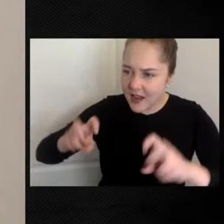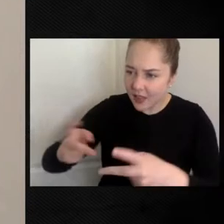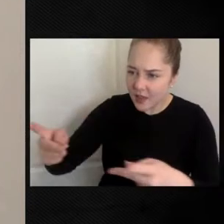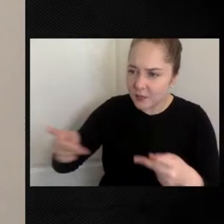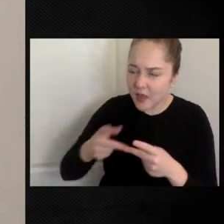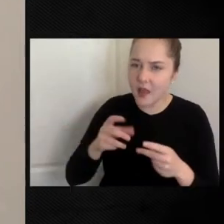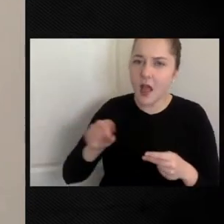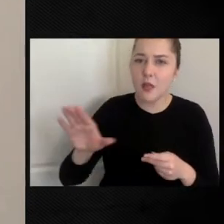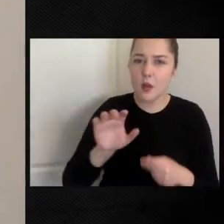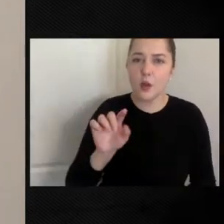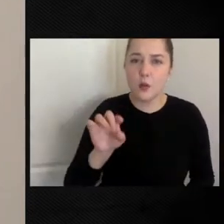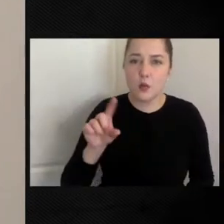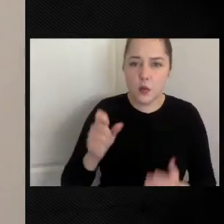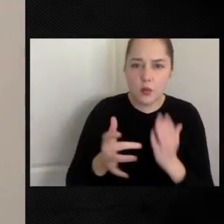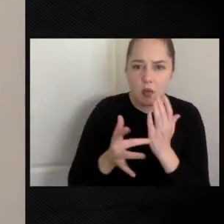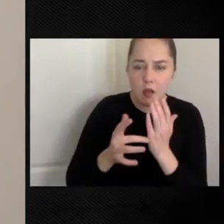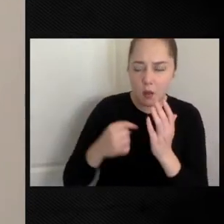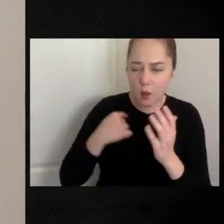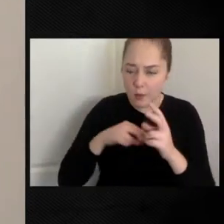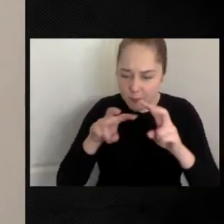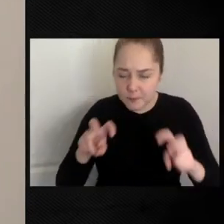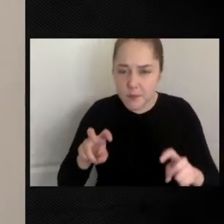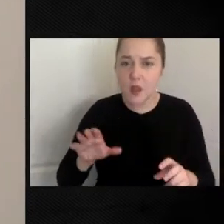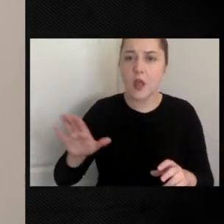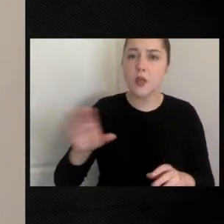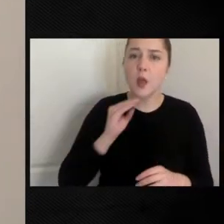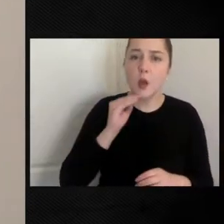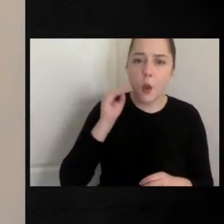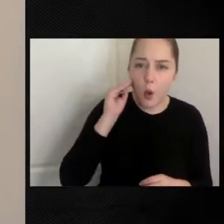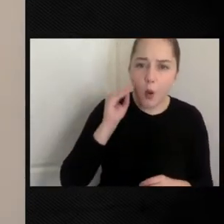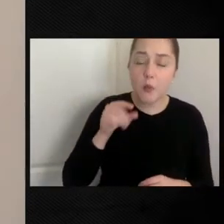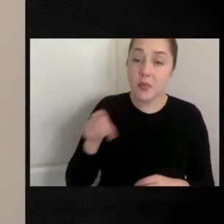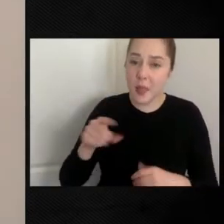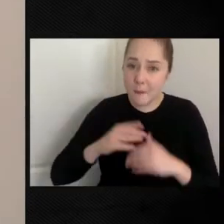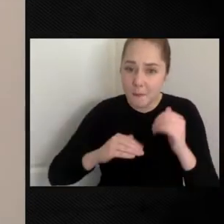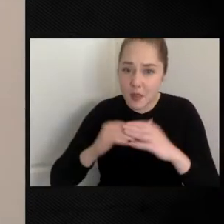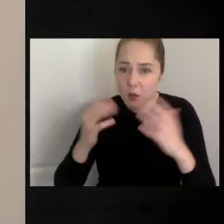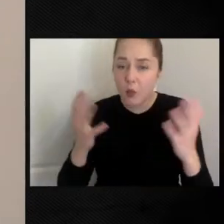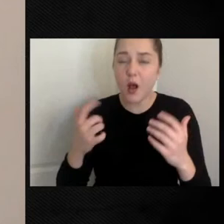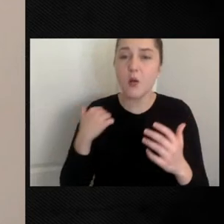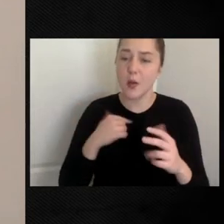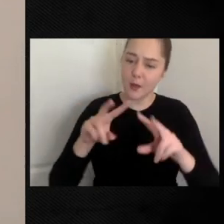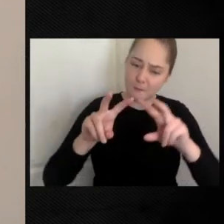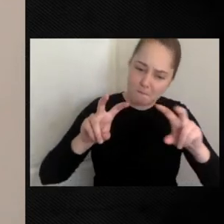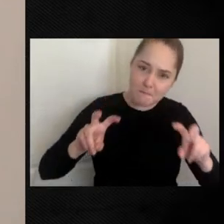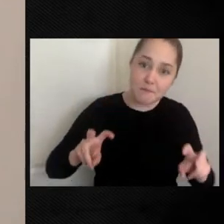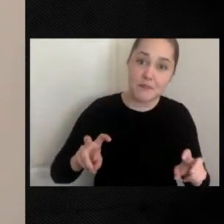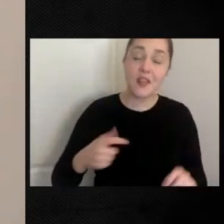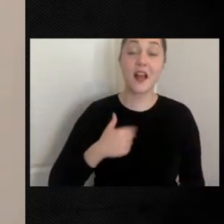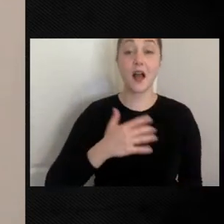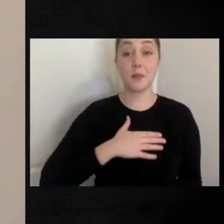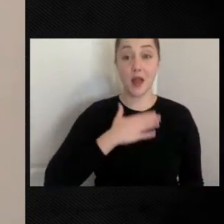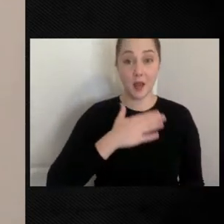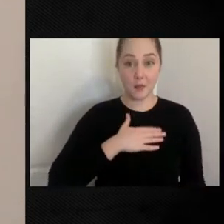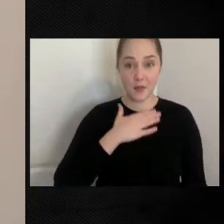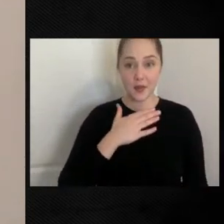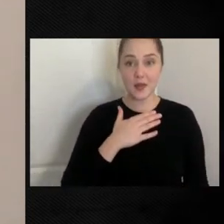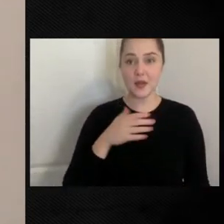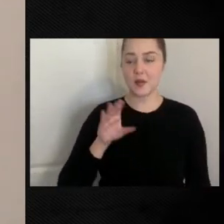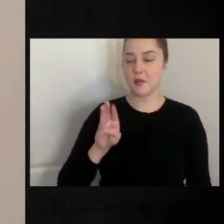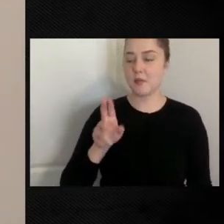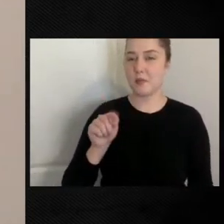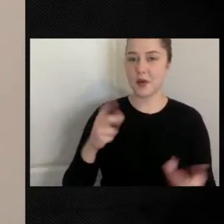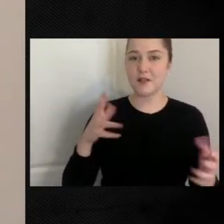work in the Bay, the structures that they lived on and built. And I'm glad that again, Bert mentioned